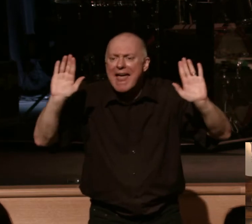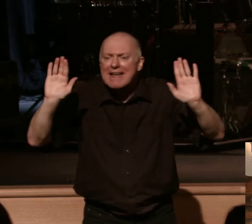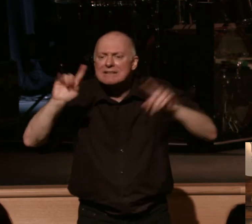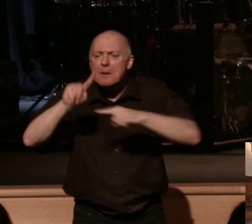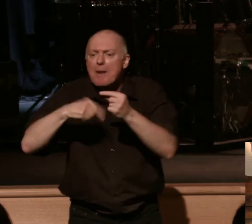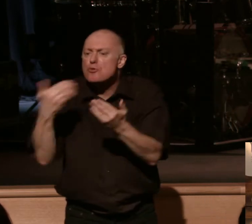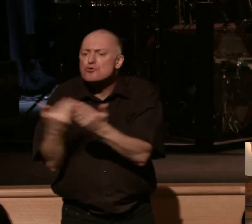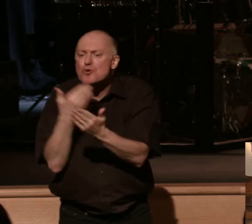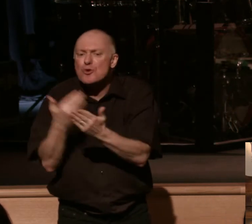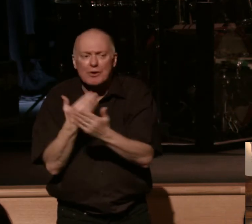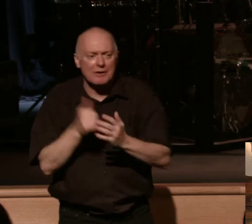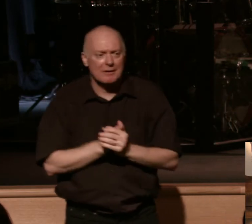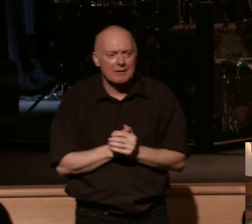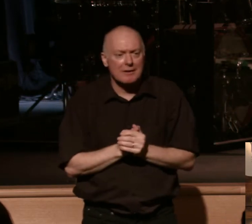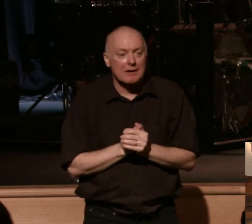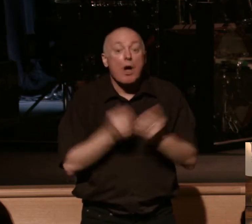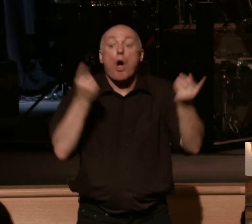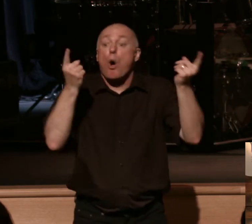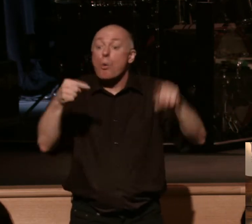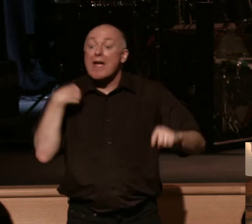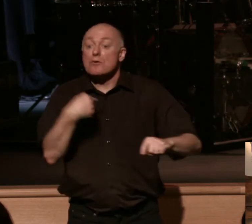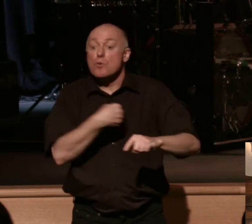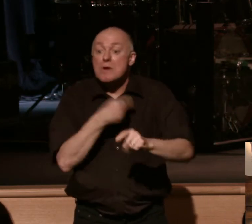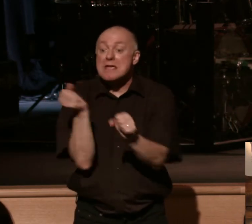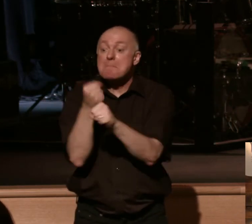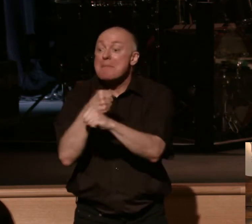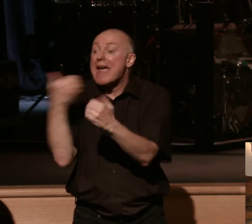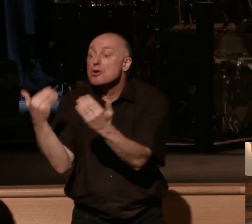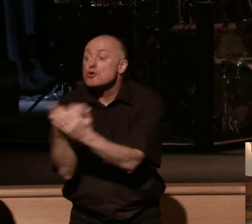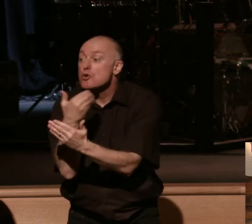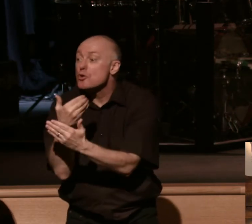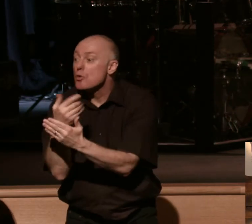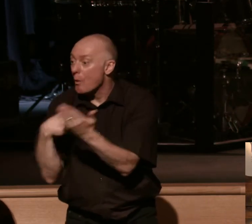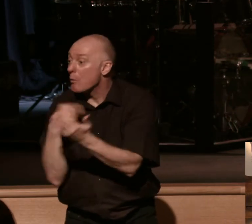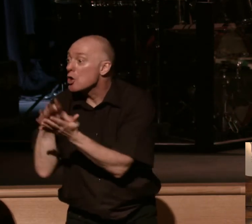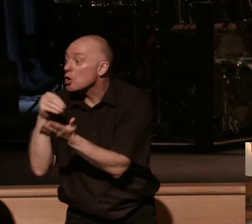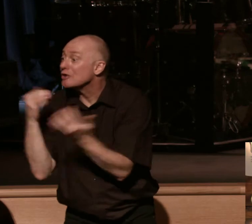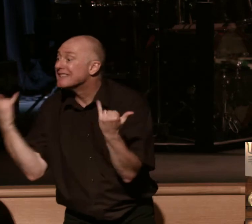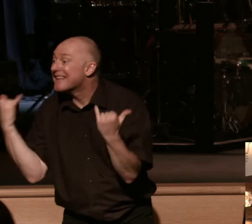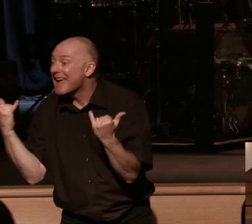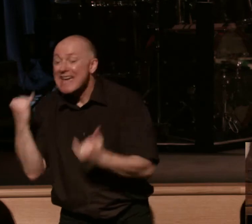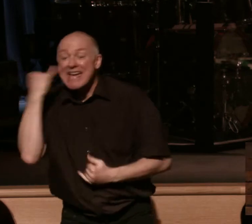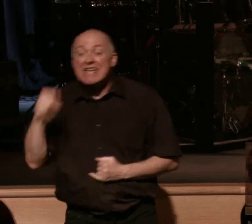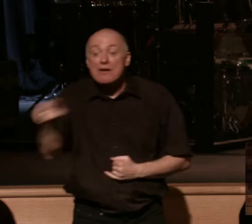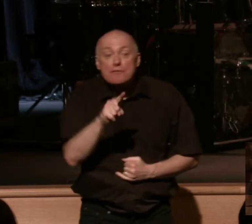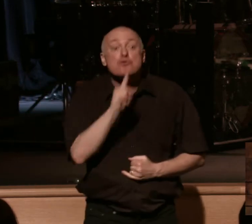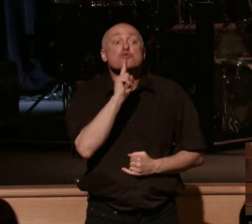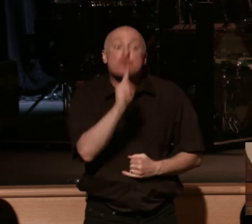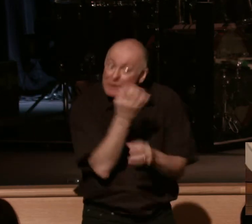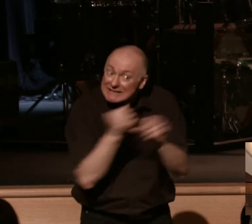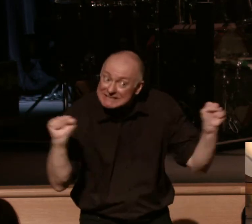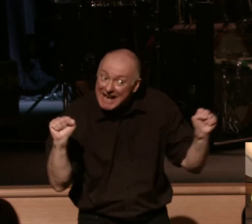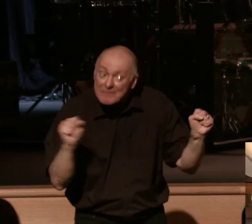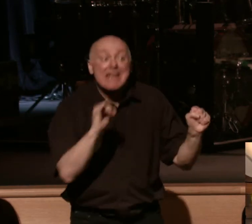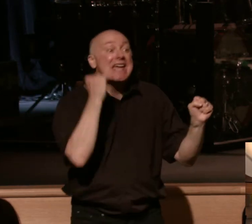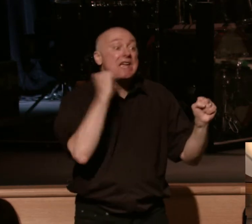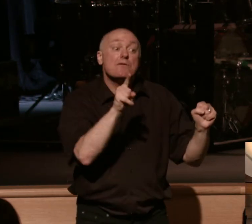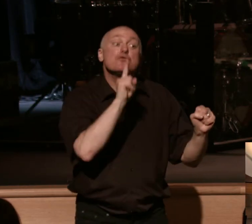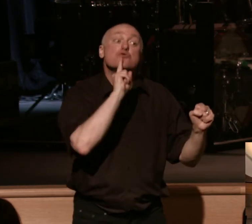new, okay, this is what I love. When we are made new, what we learn today, if you are truly saved in Christ, this is one of the great kind of tests,